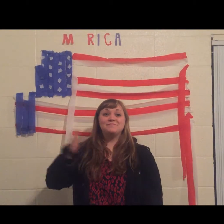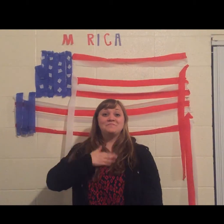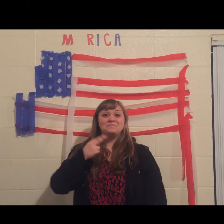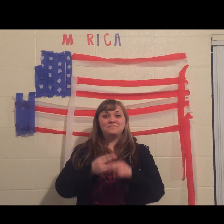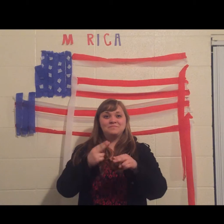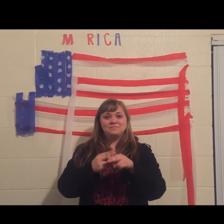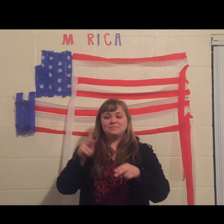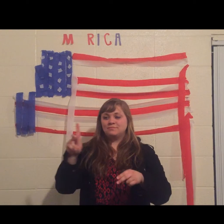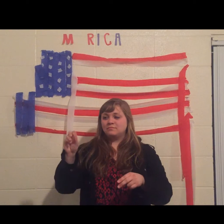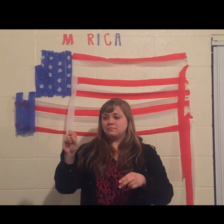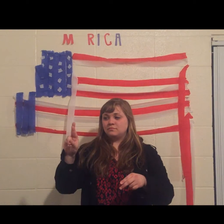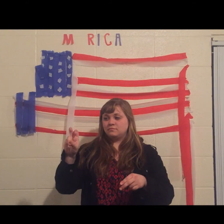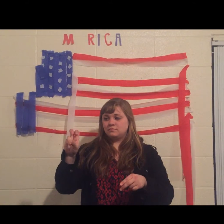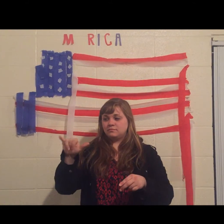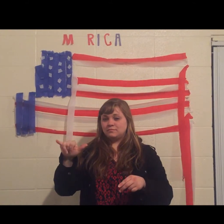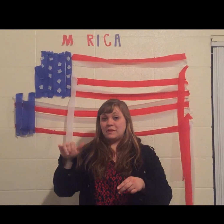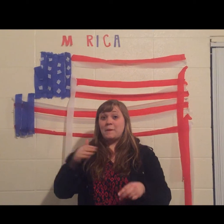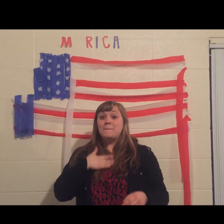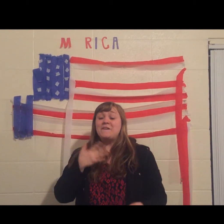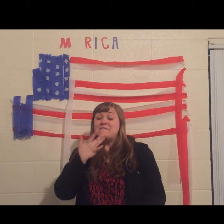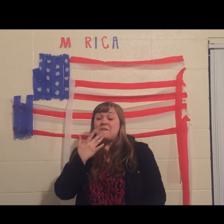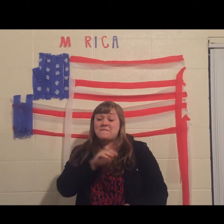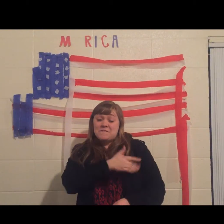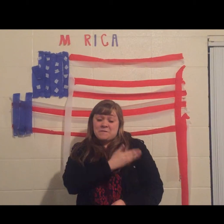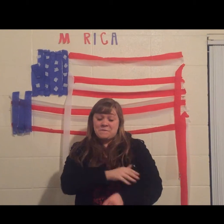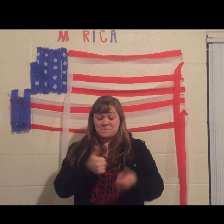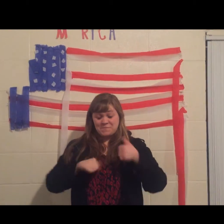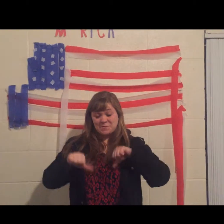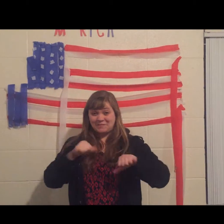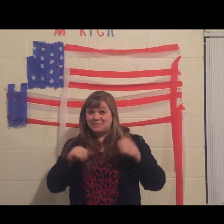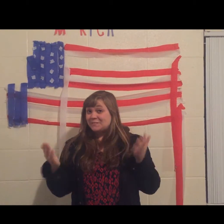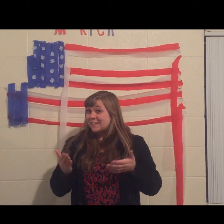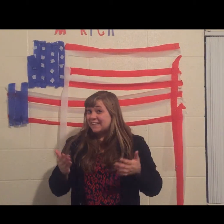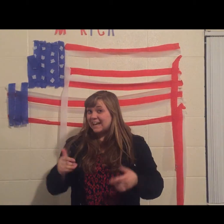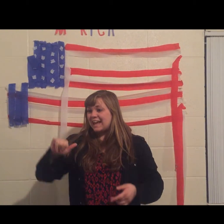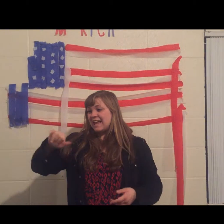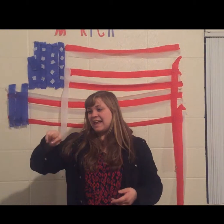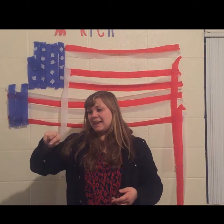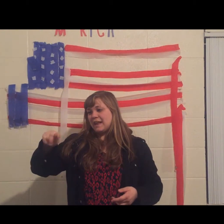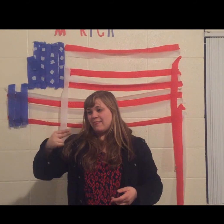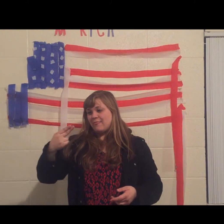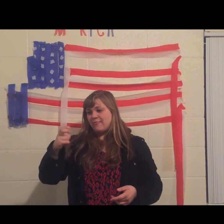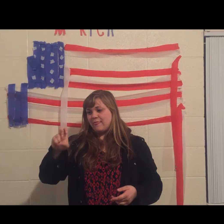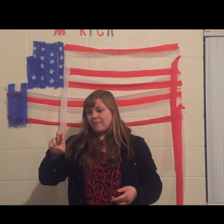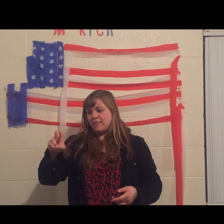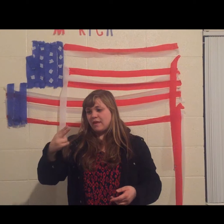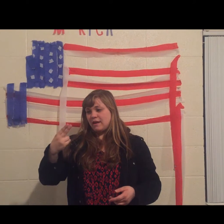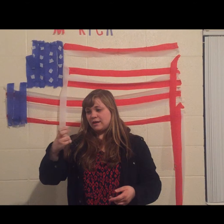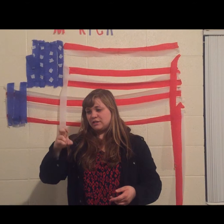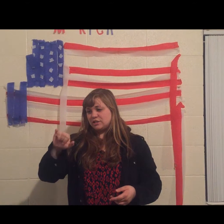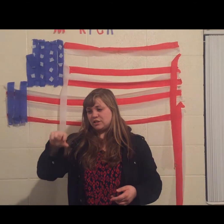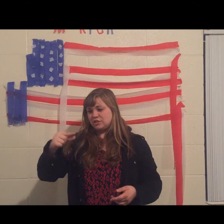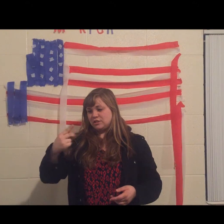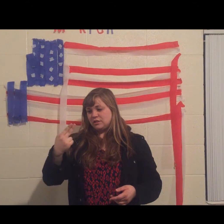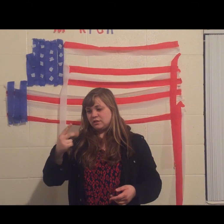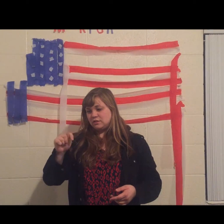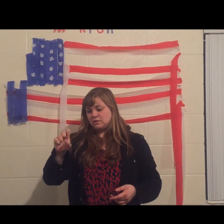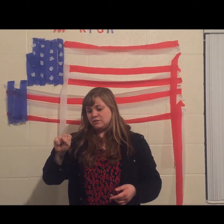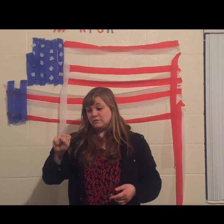Lights up on Washington Heights Up at the break of day I wake up and I got this little punk I gotta chase away Pop the grade at the crack